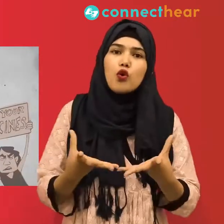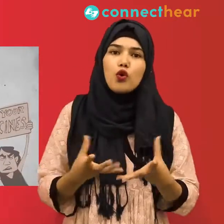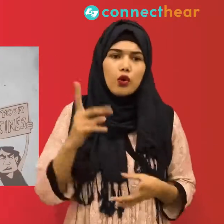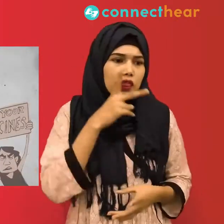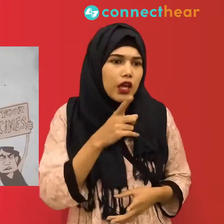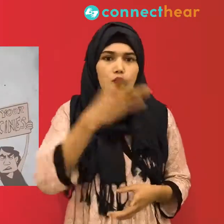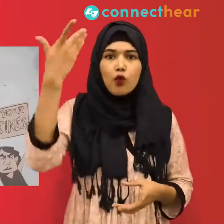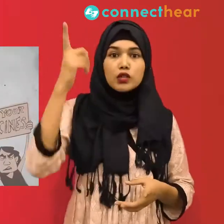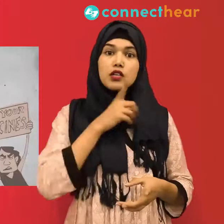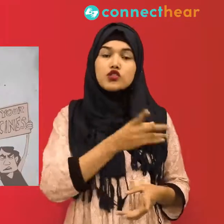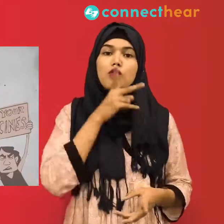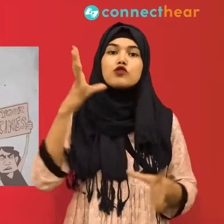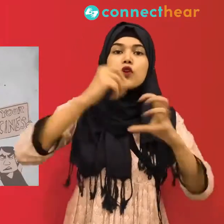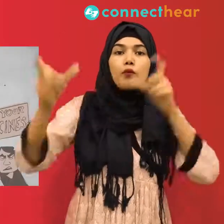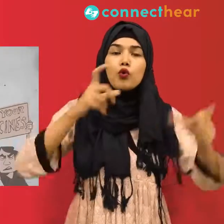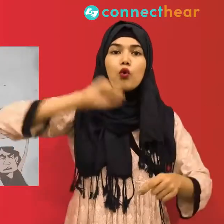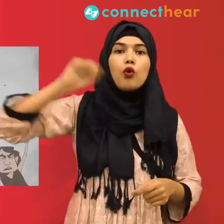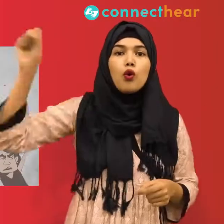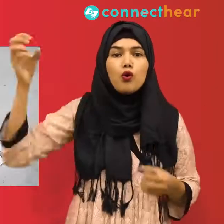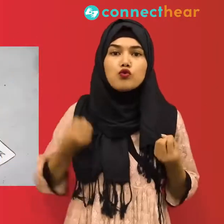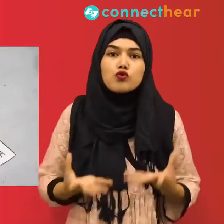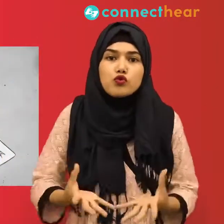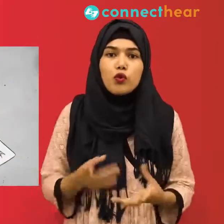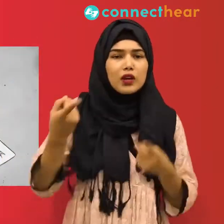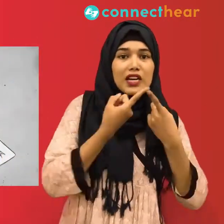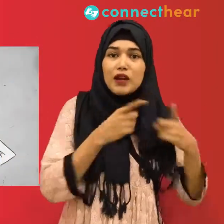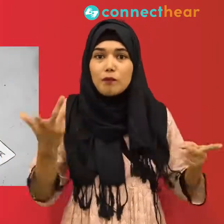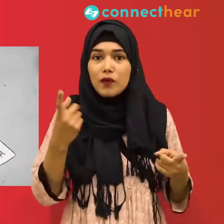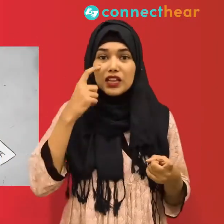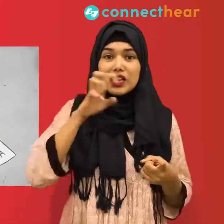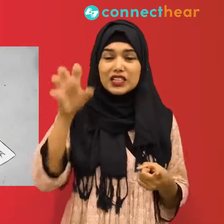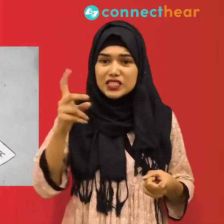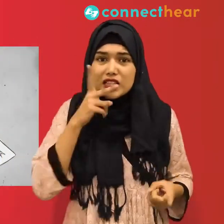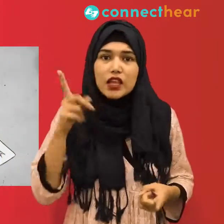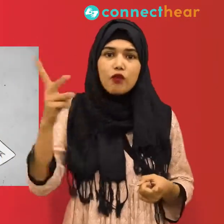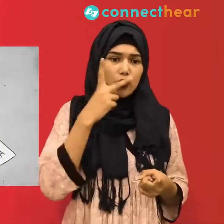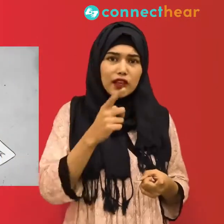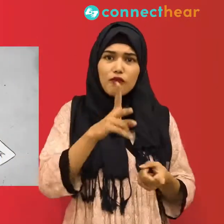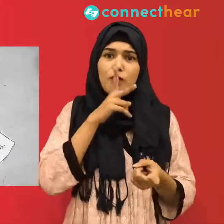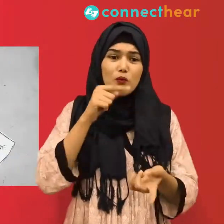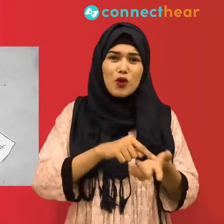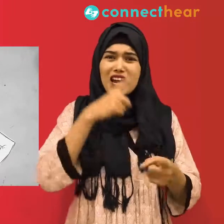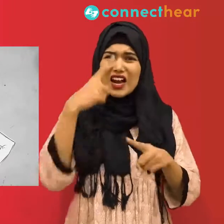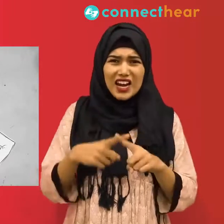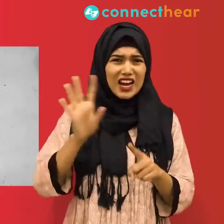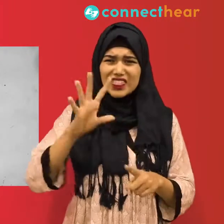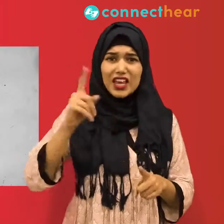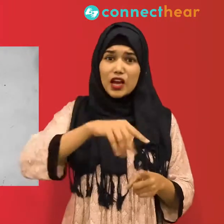despite the fact that the original paper has repeatedly been discredited by the scientific community. Deliberately